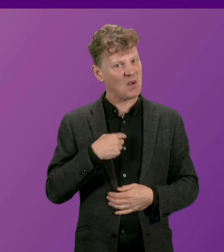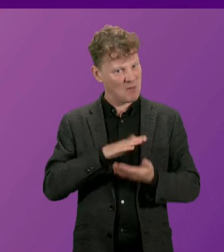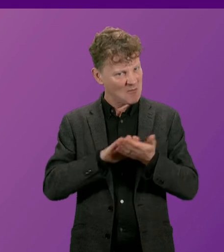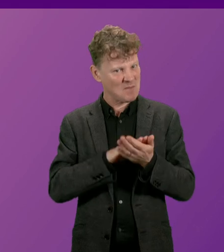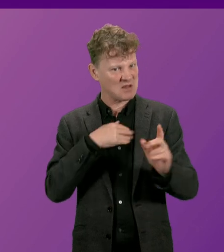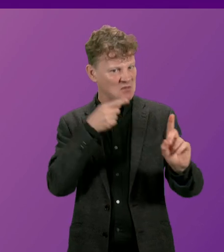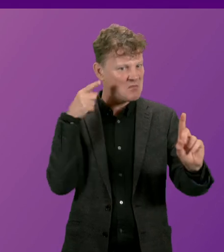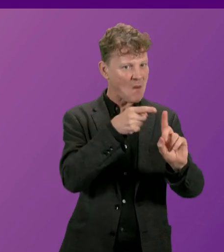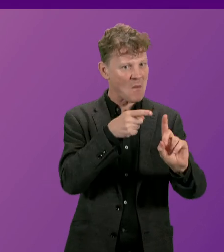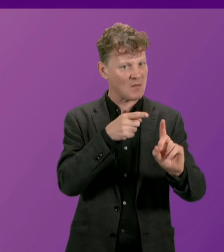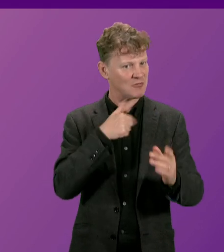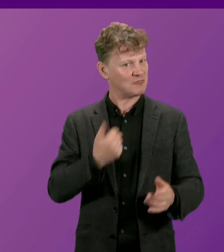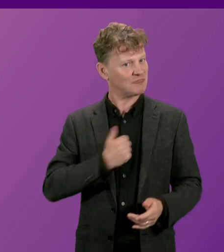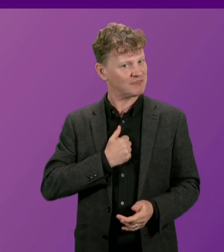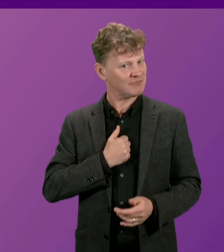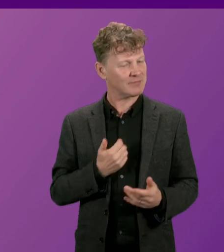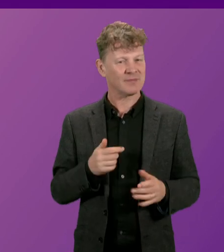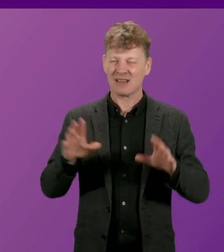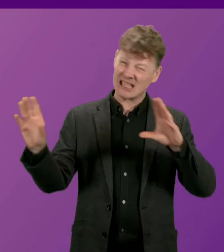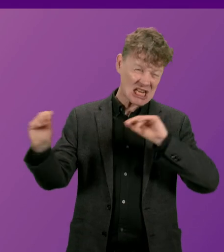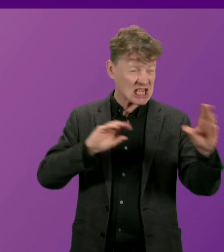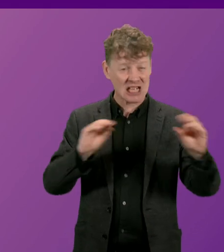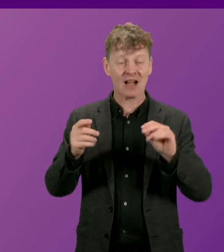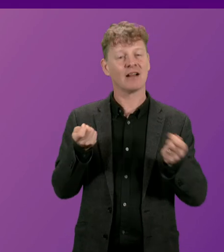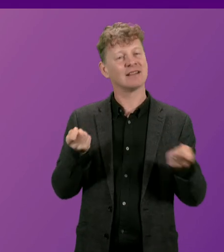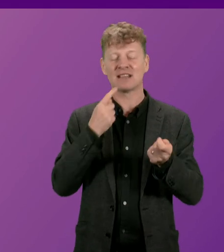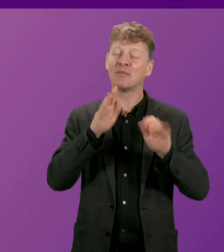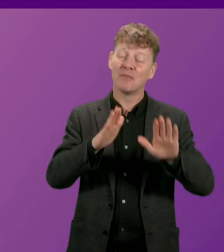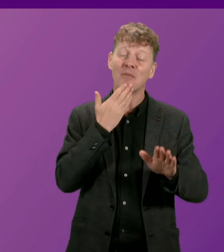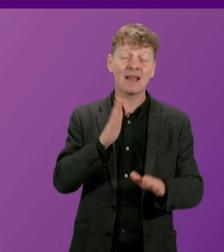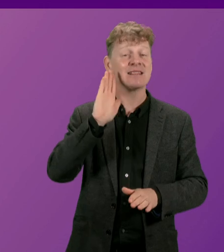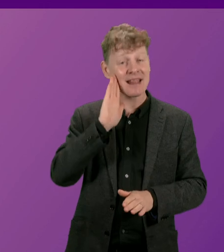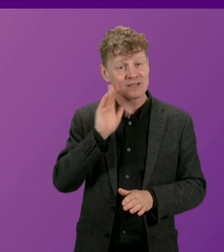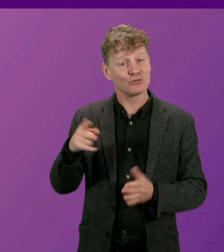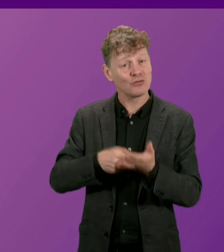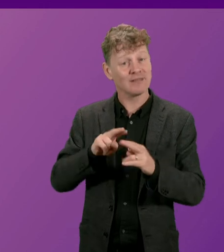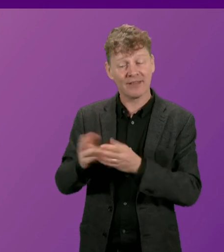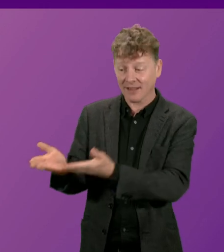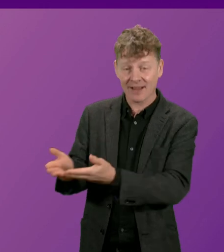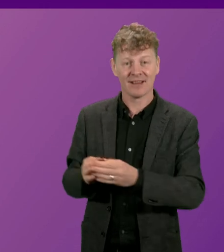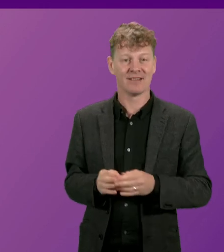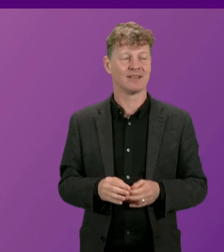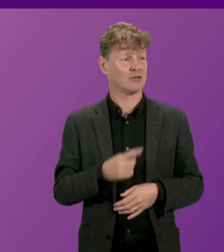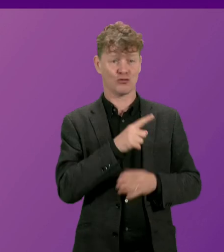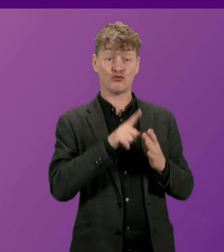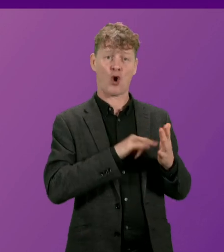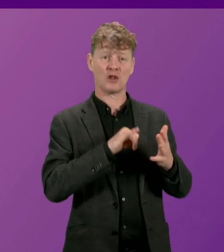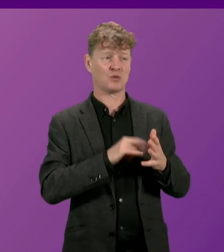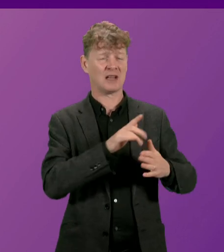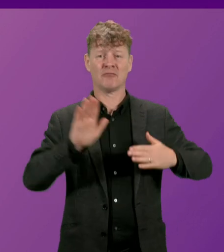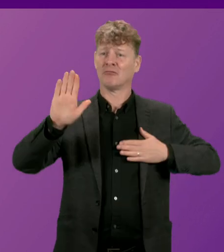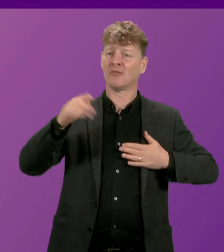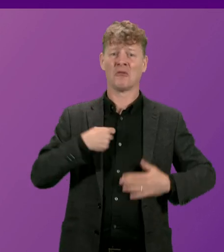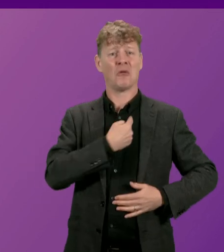John Swinney. Let's hear Mr. Finlay. John Swinney protests his honesty here.